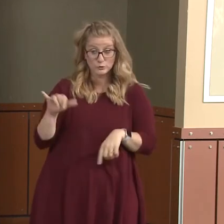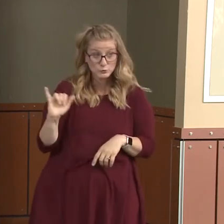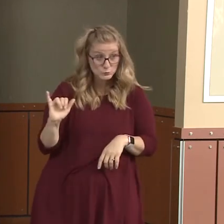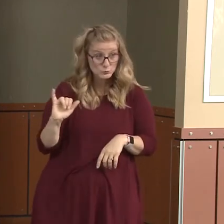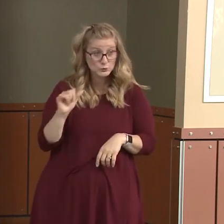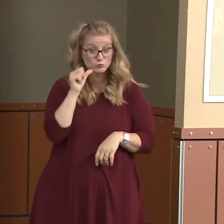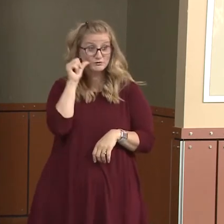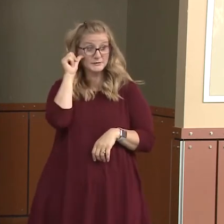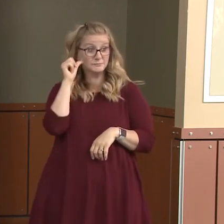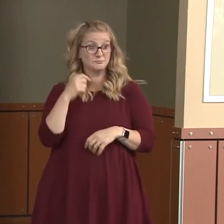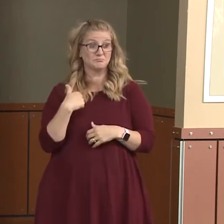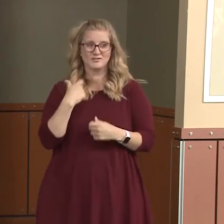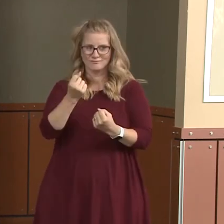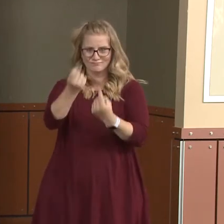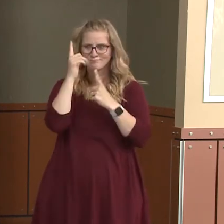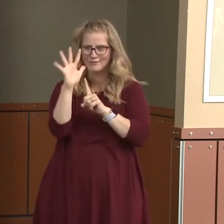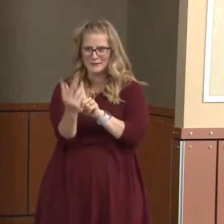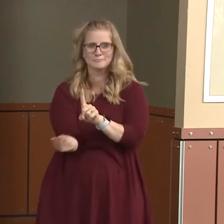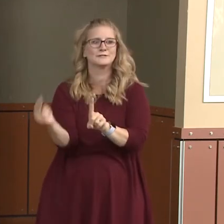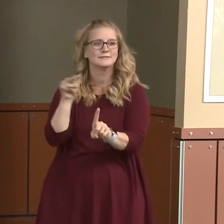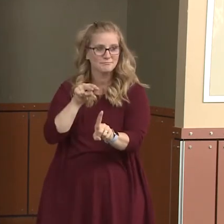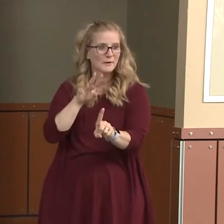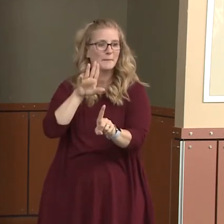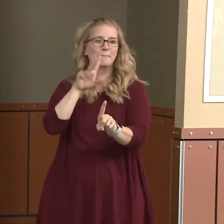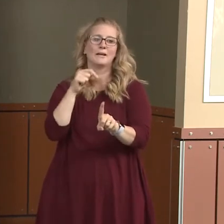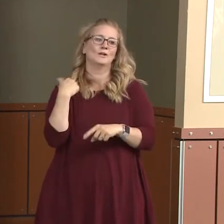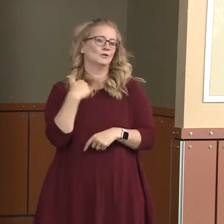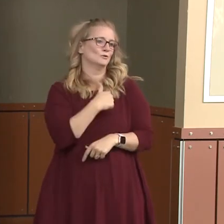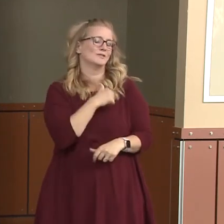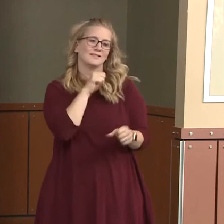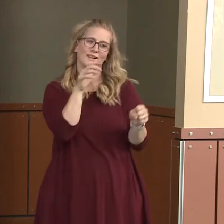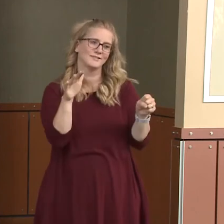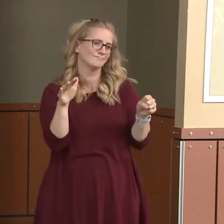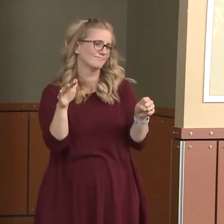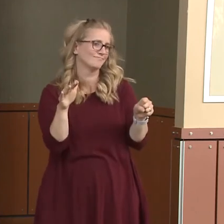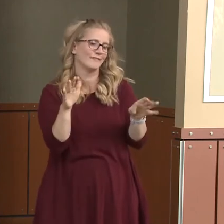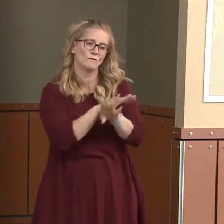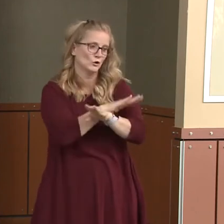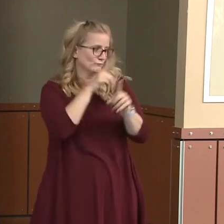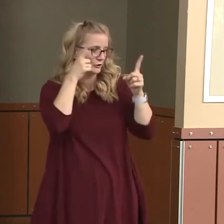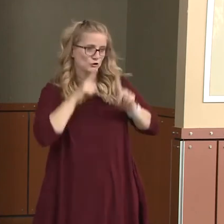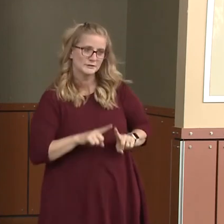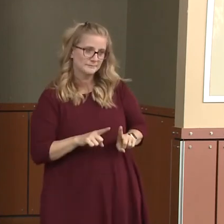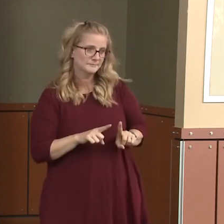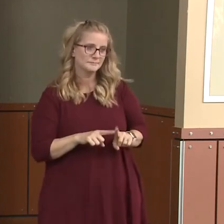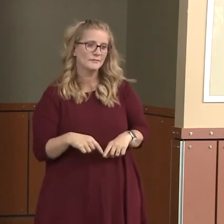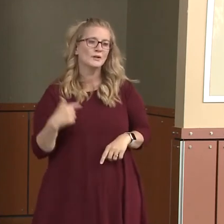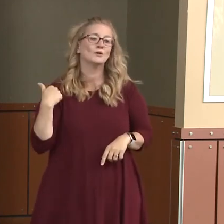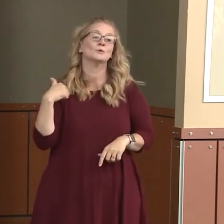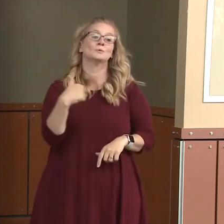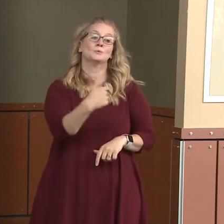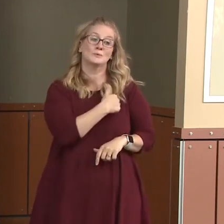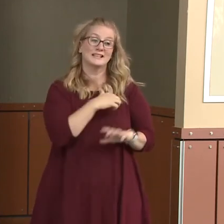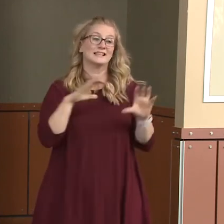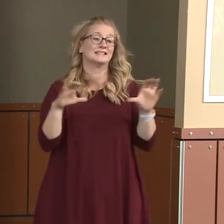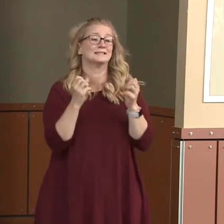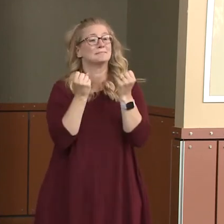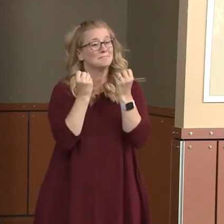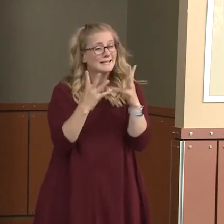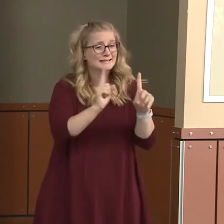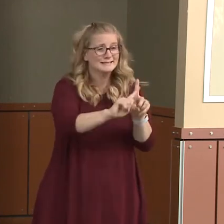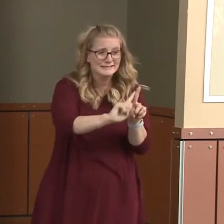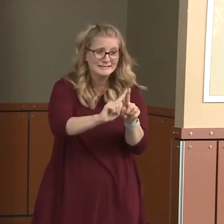We don't totally agree with it. We've done a lot of things here in our community, especially in the last few weeks,